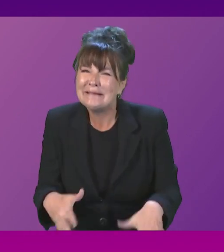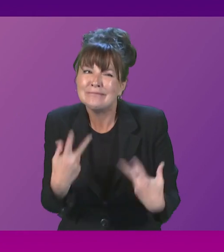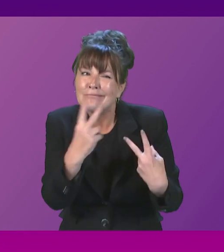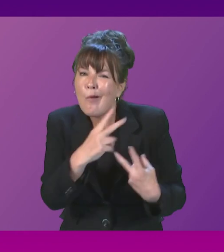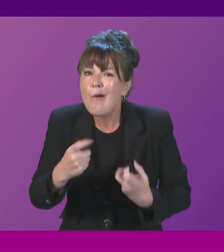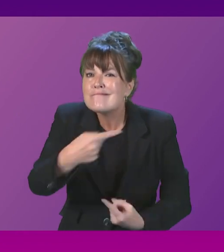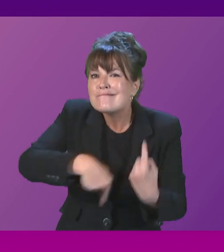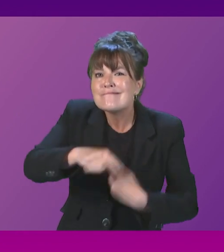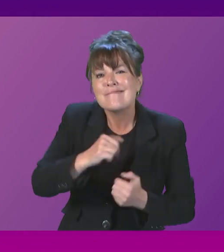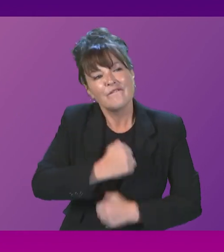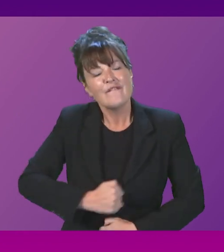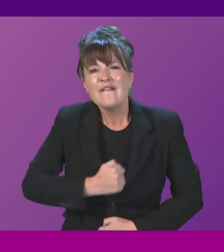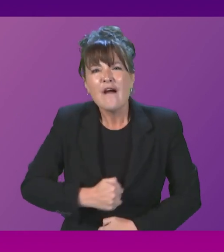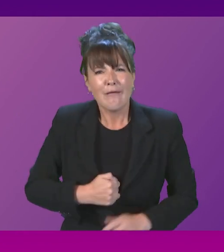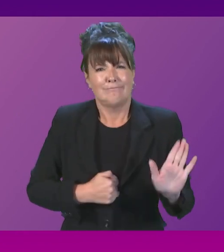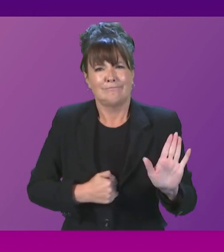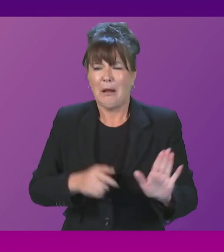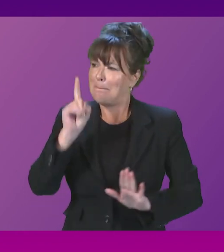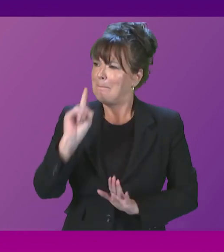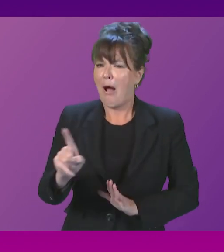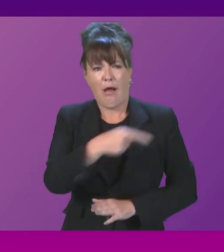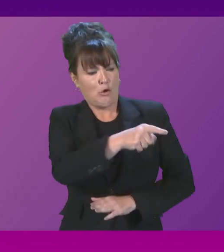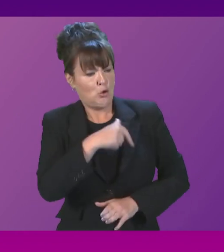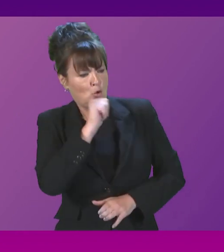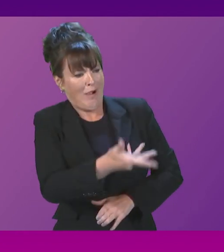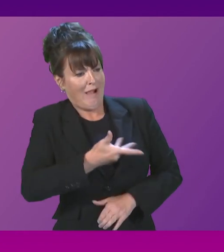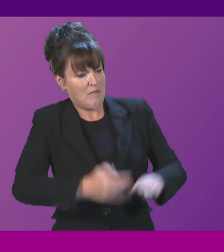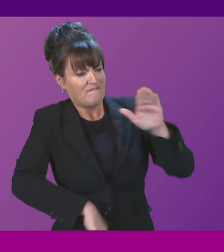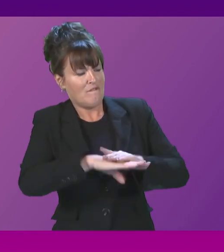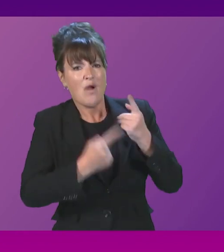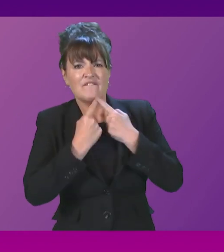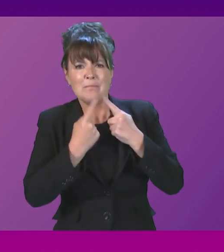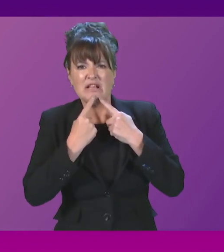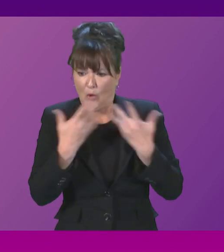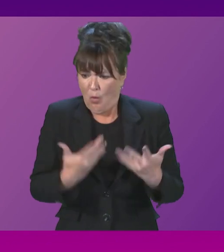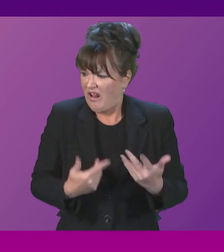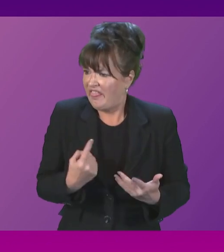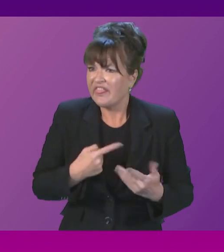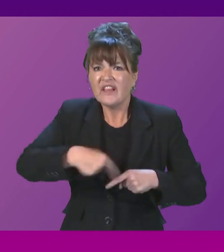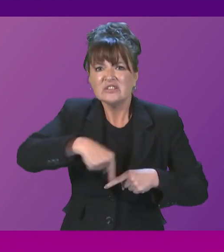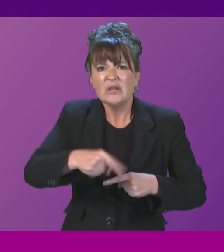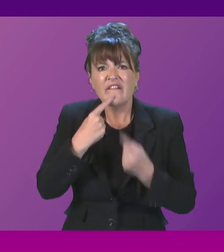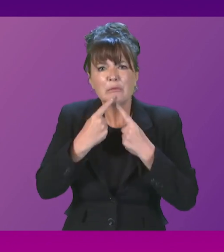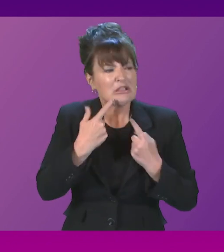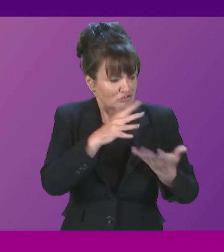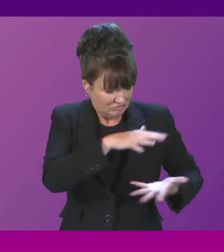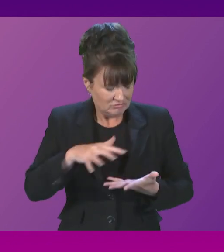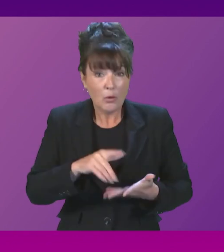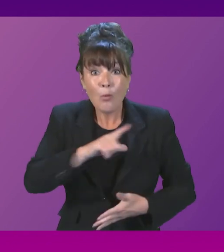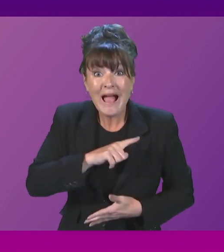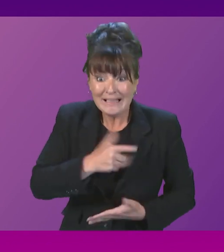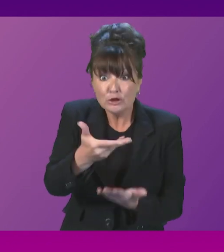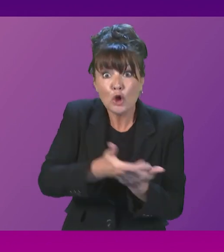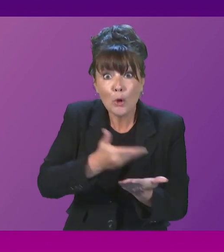clarity if all the information was available rather than coming out as it did this week. Because the documents that were